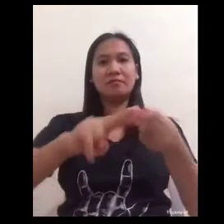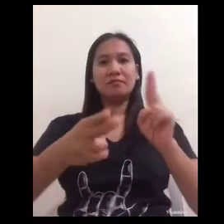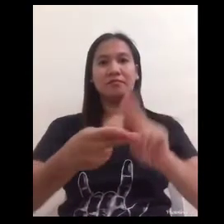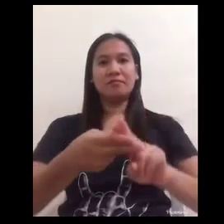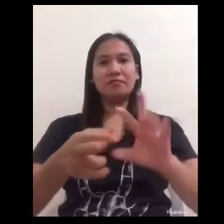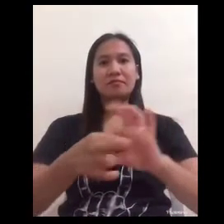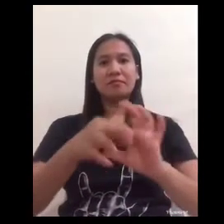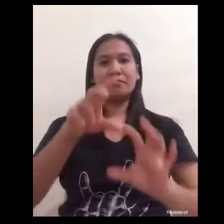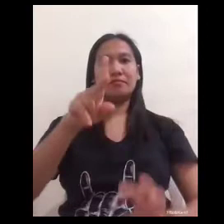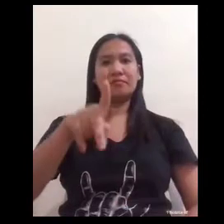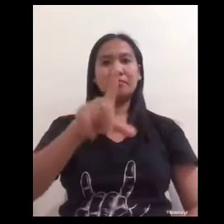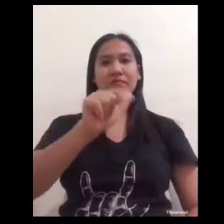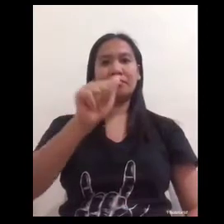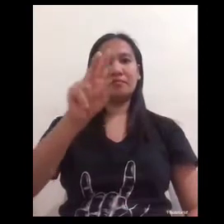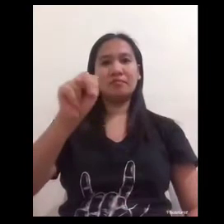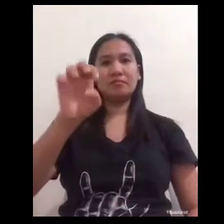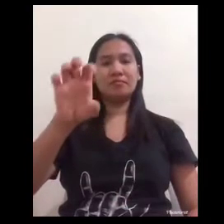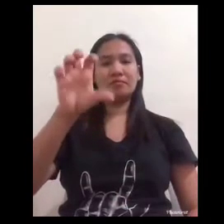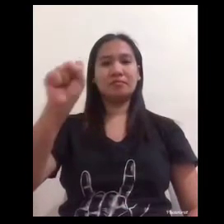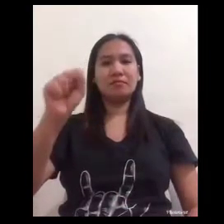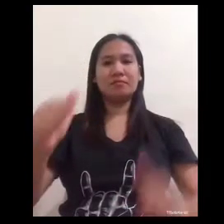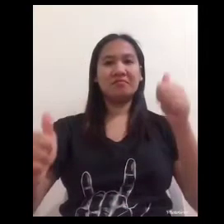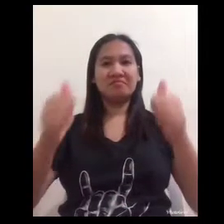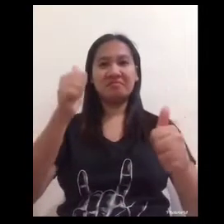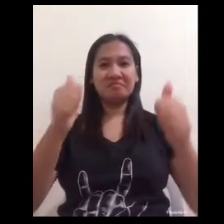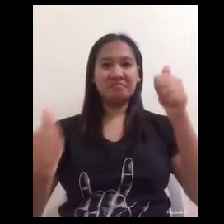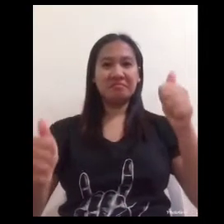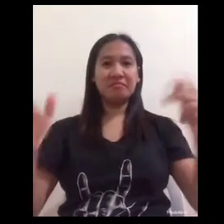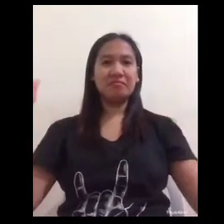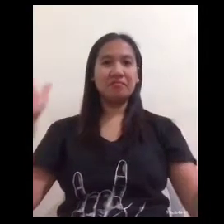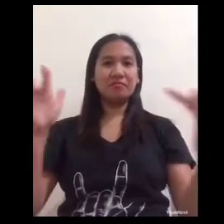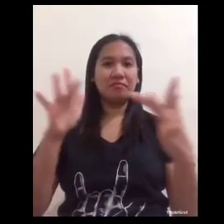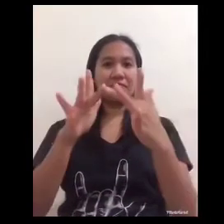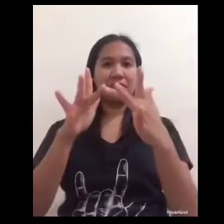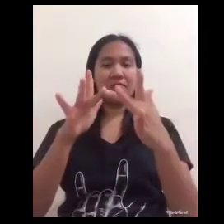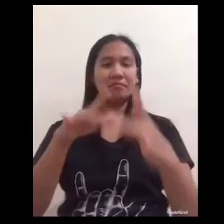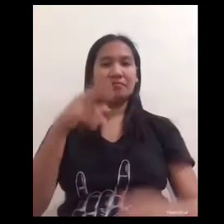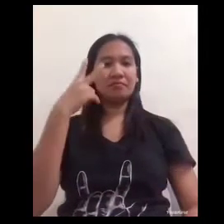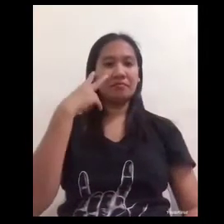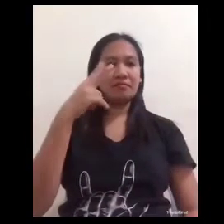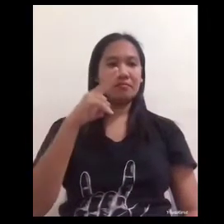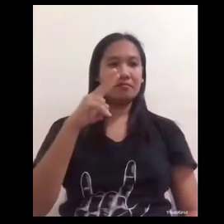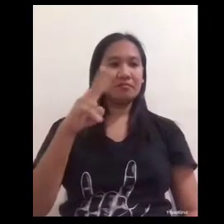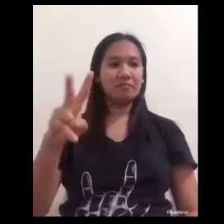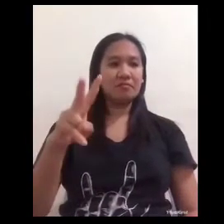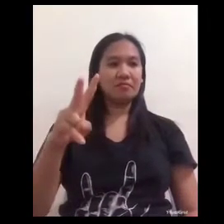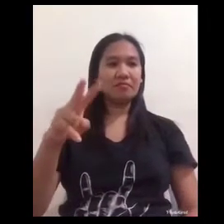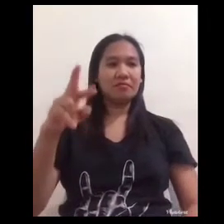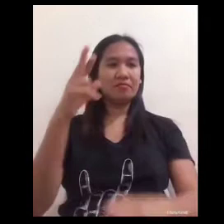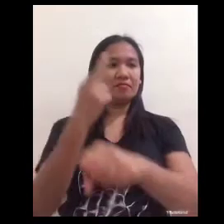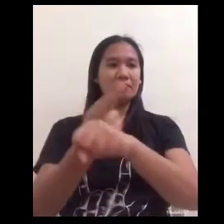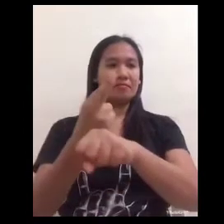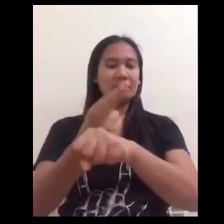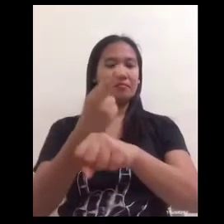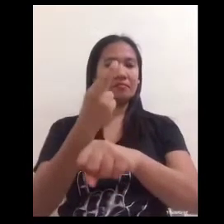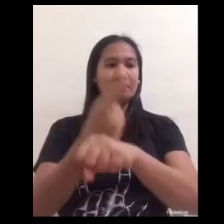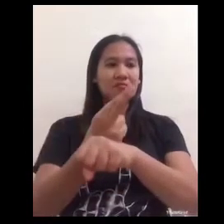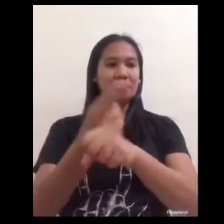of feldspar are called orthoclase you can see planes of weak bonding soon this